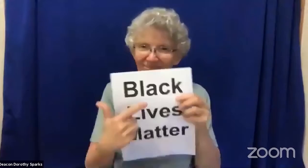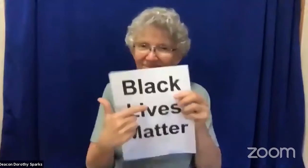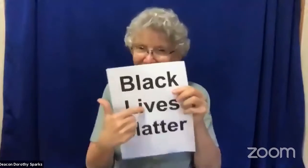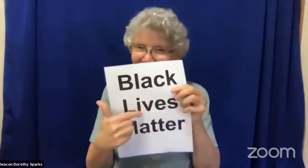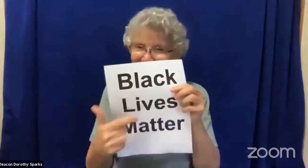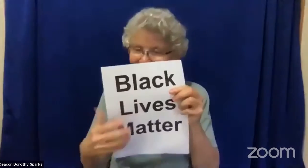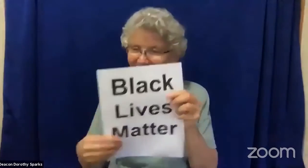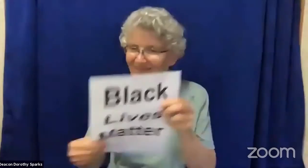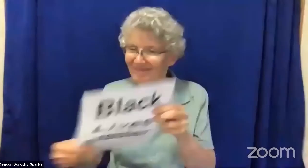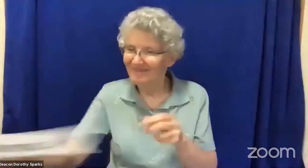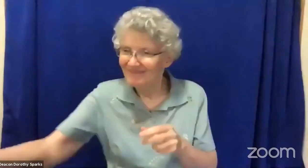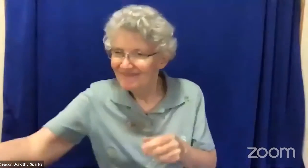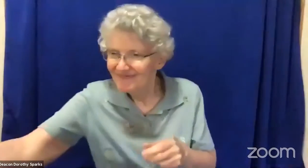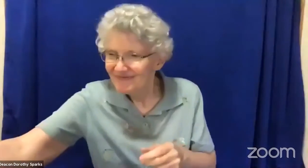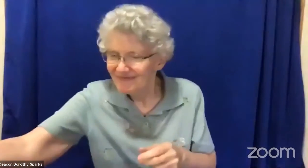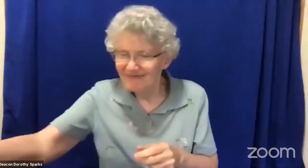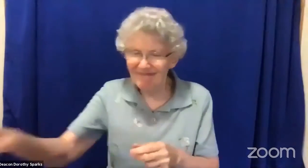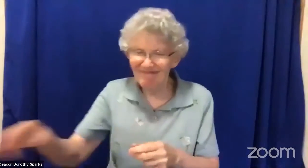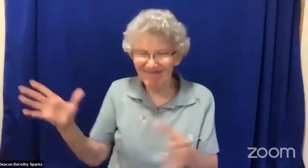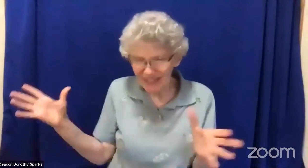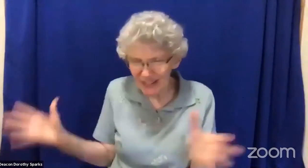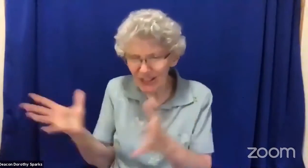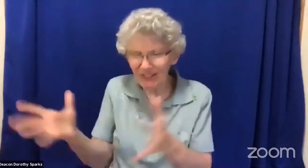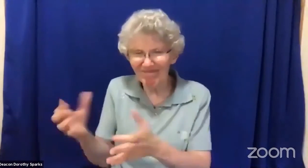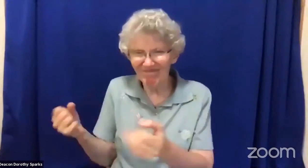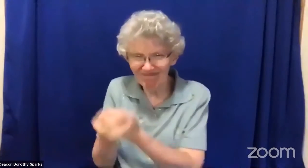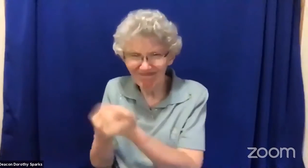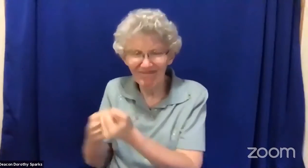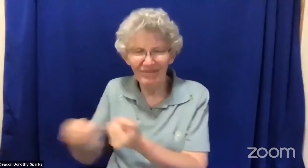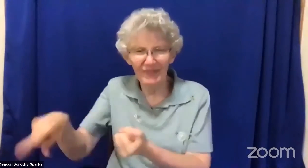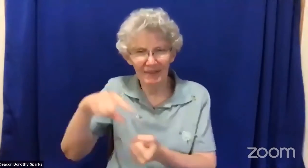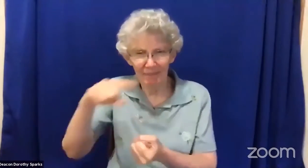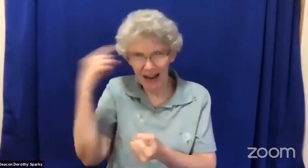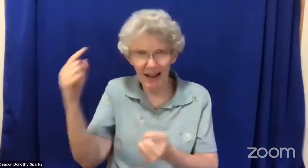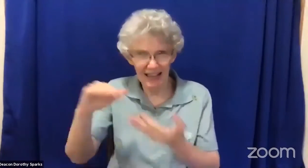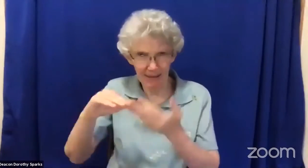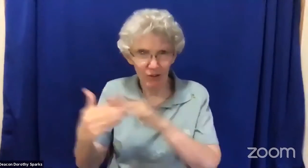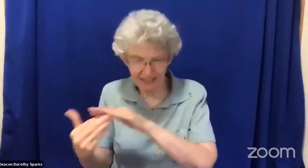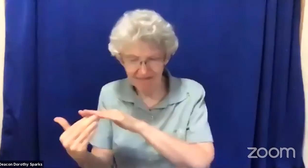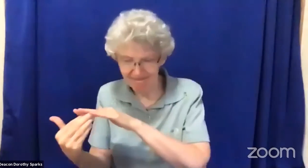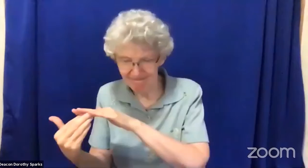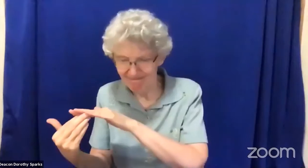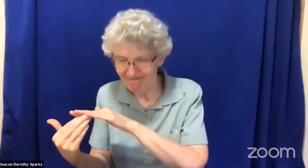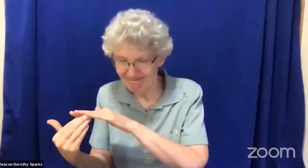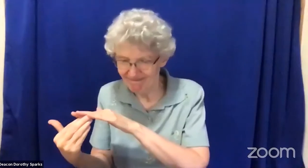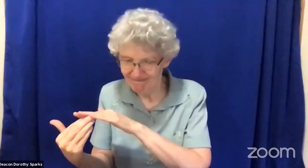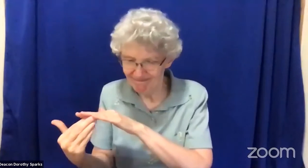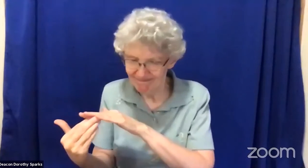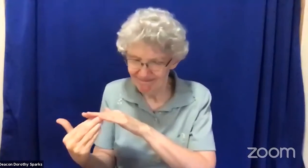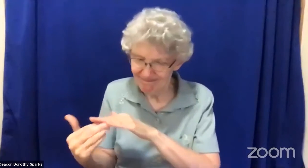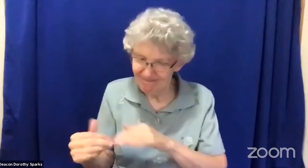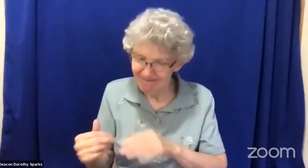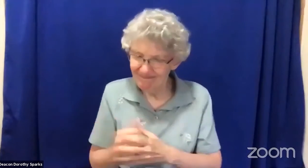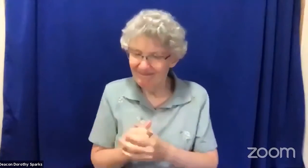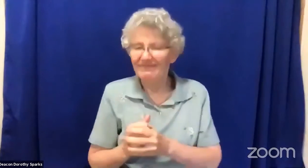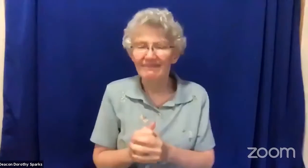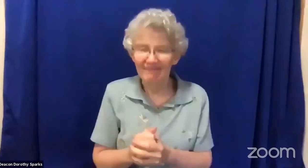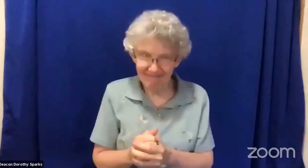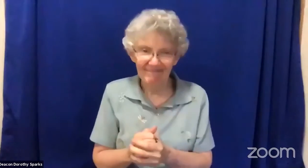created these posters called black lives matter. And so they were encouraging everyone to remember